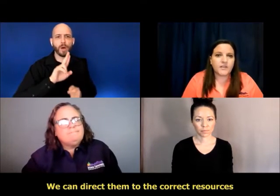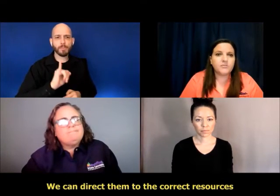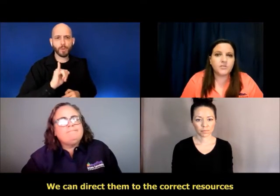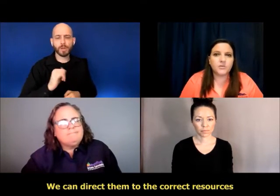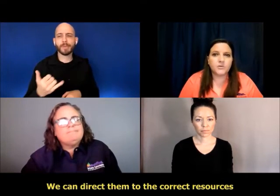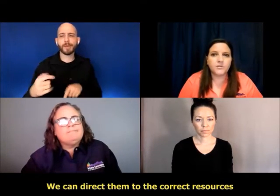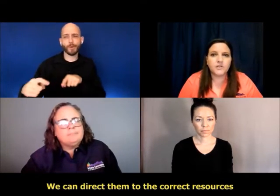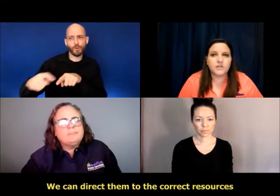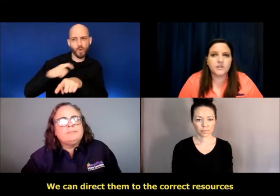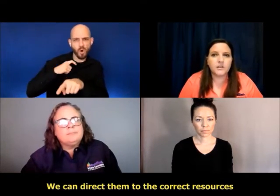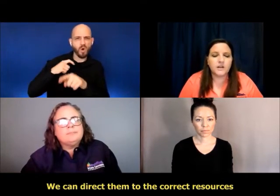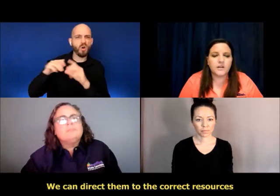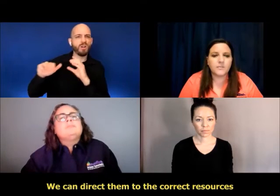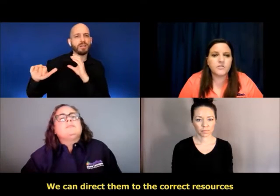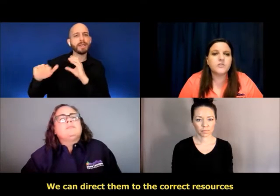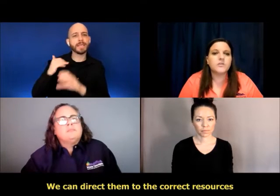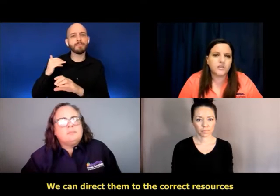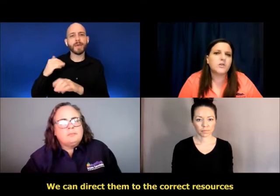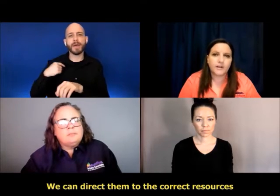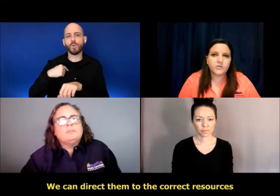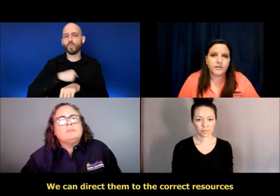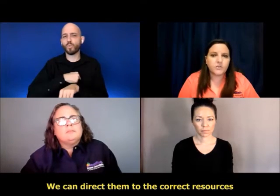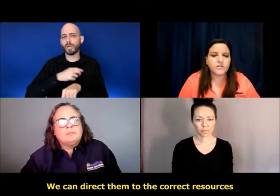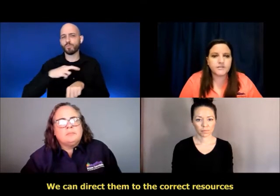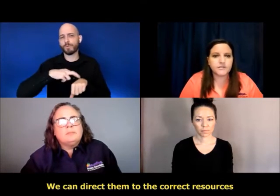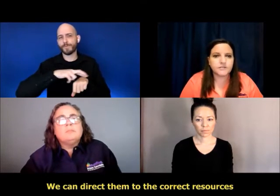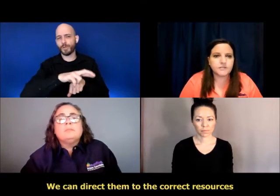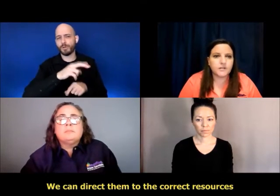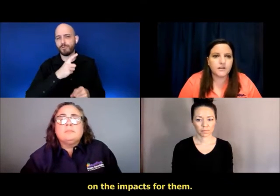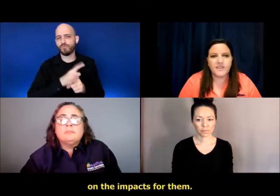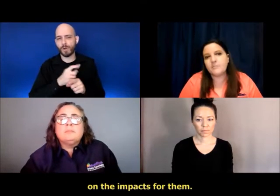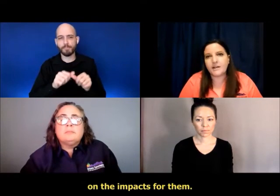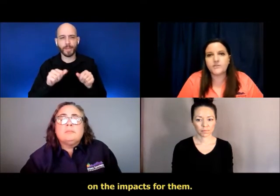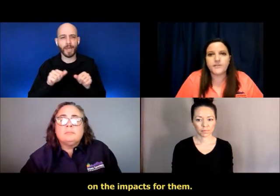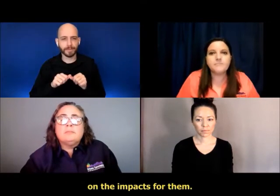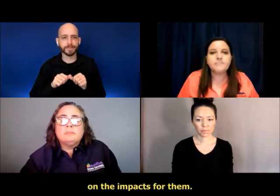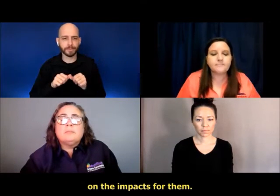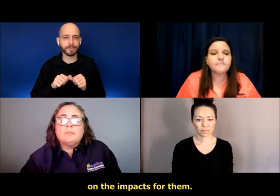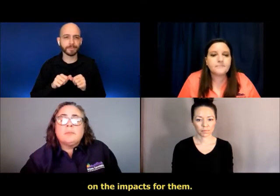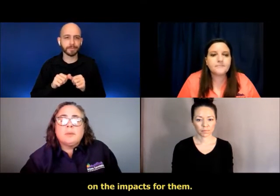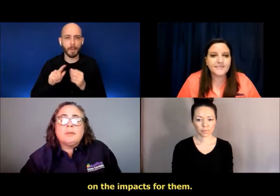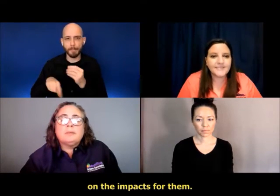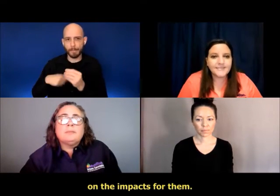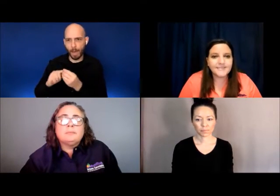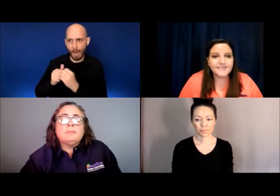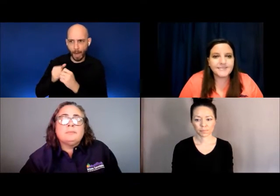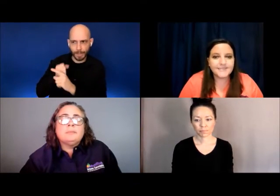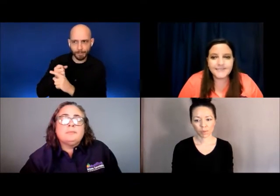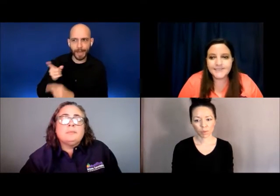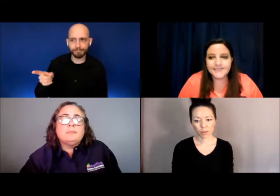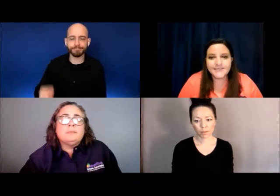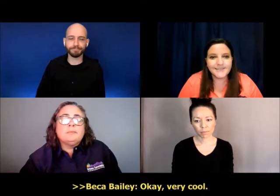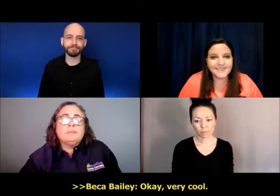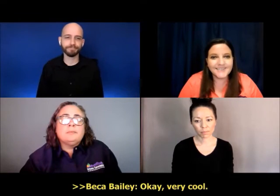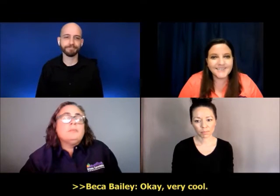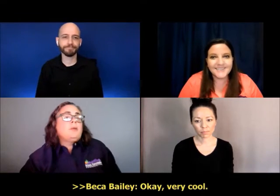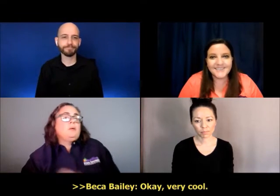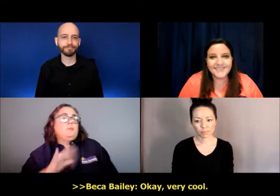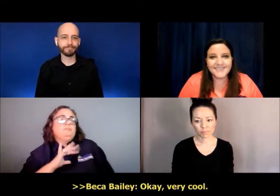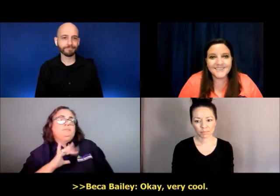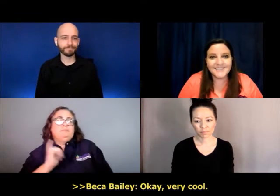can direct them to the, um, to the, the correct resources on the impacts for them. Okay.